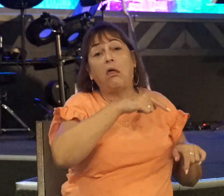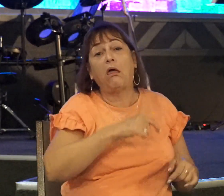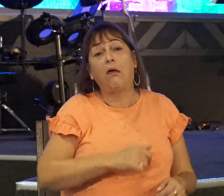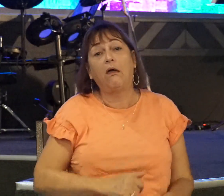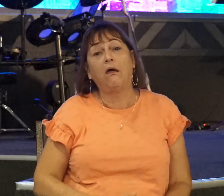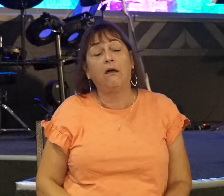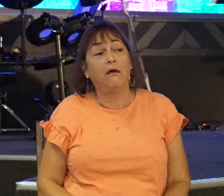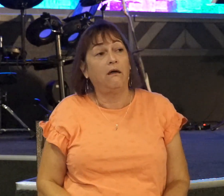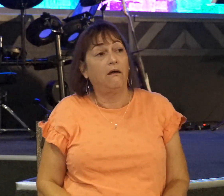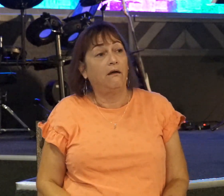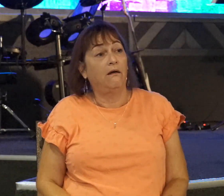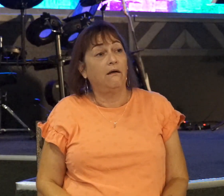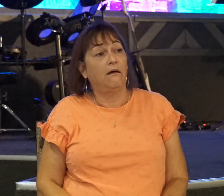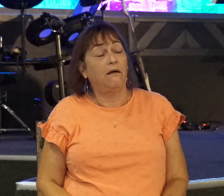He has a form of godliness.